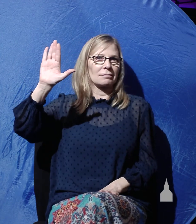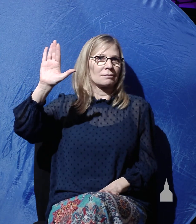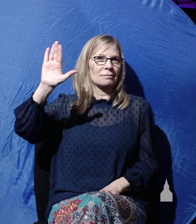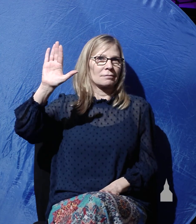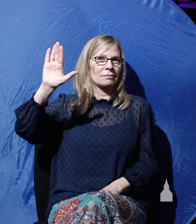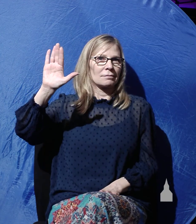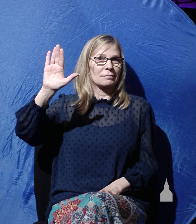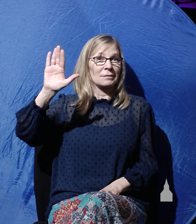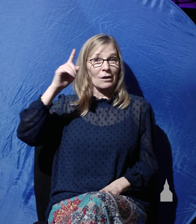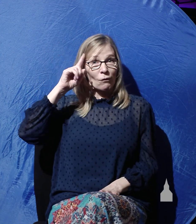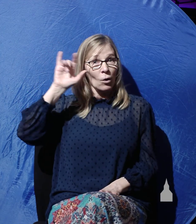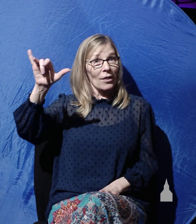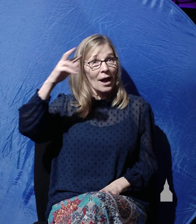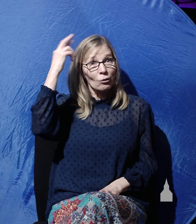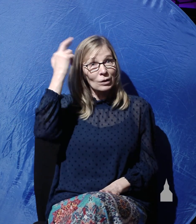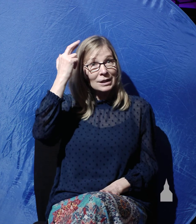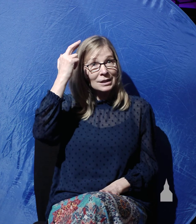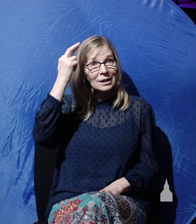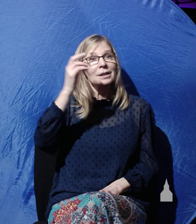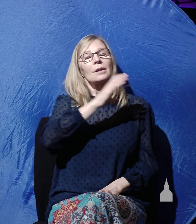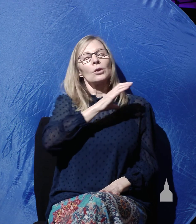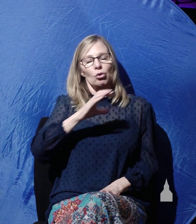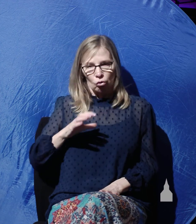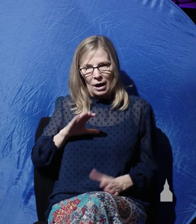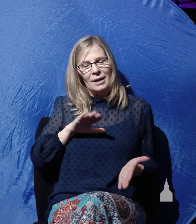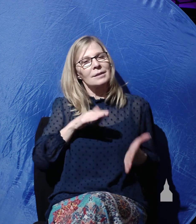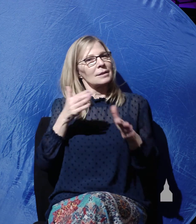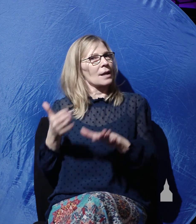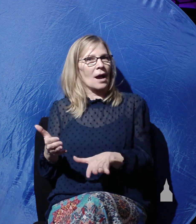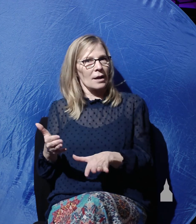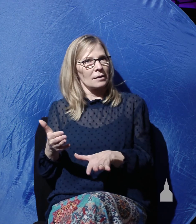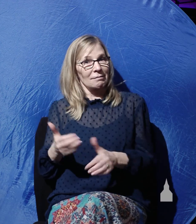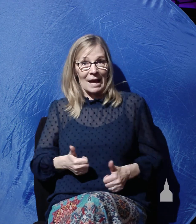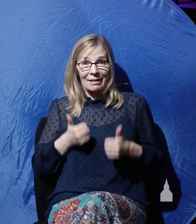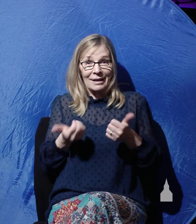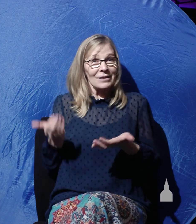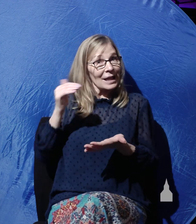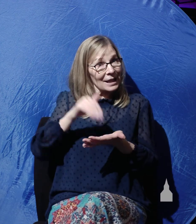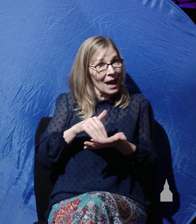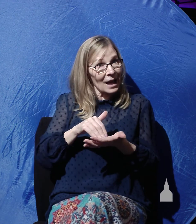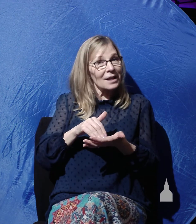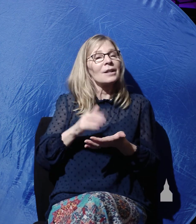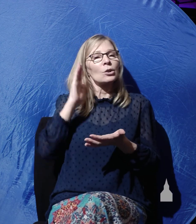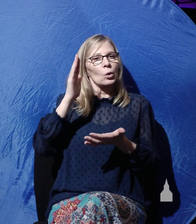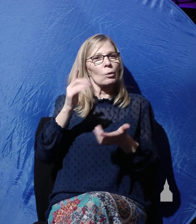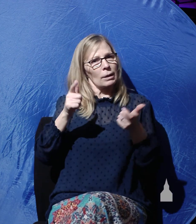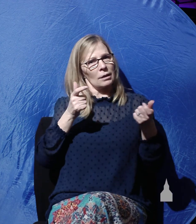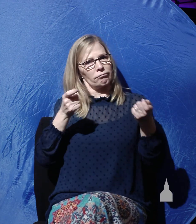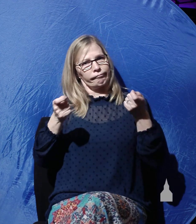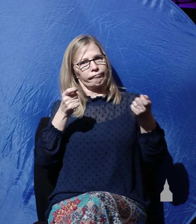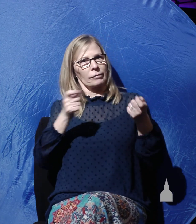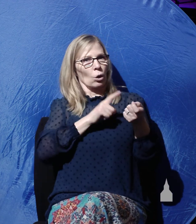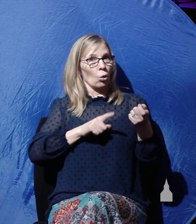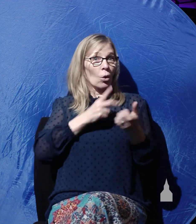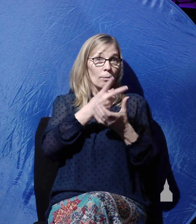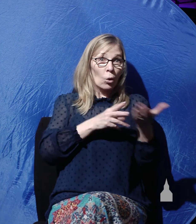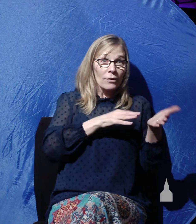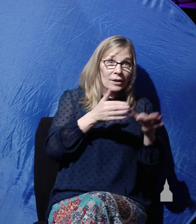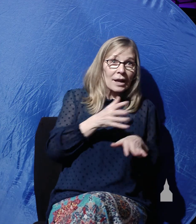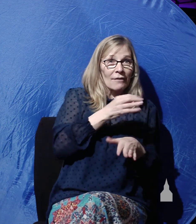to this end, Christ died and lived again, that he might be Lord both of the dead and of the living.